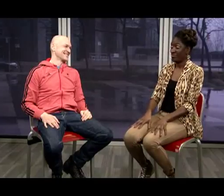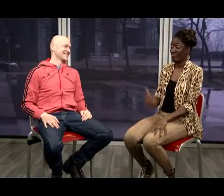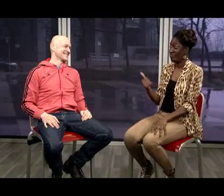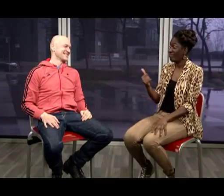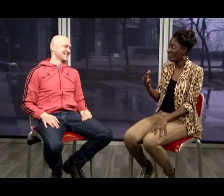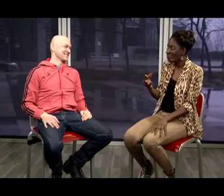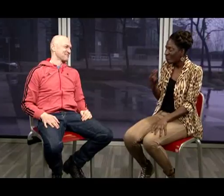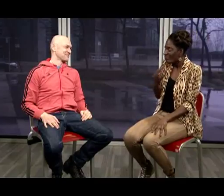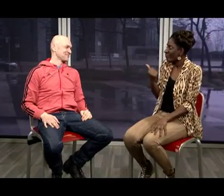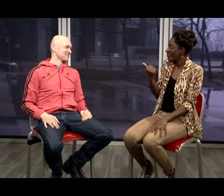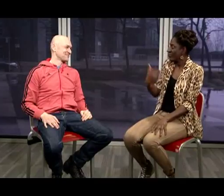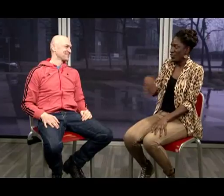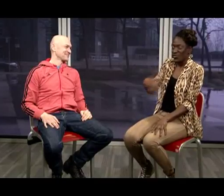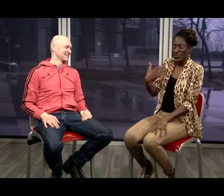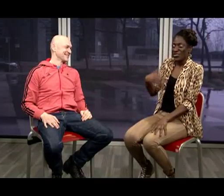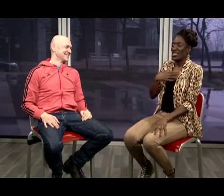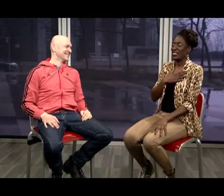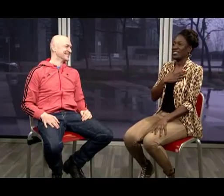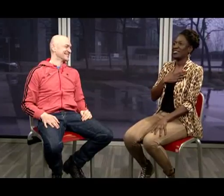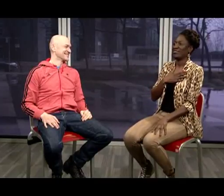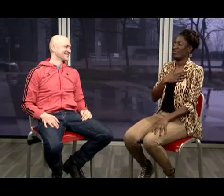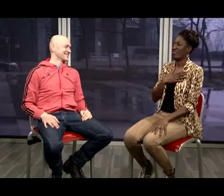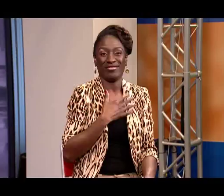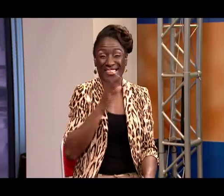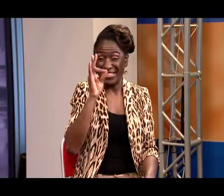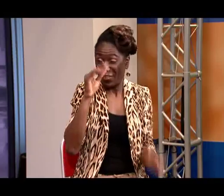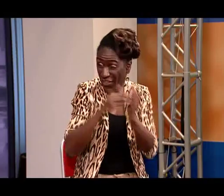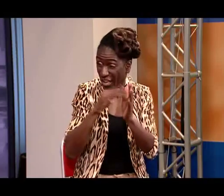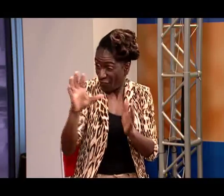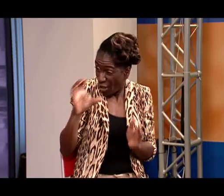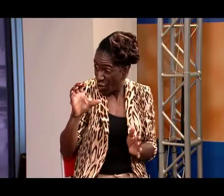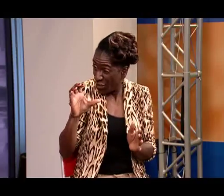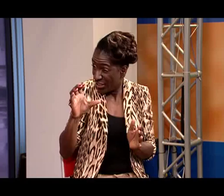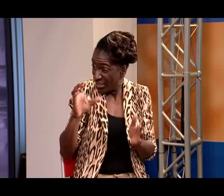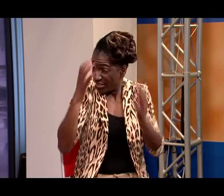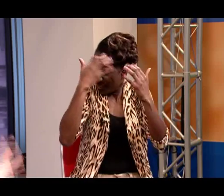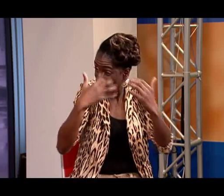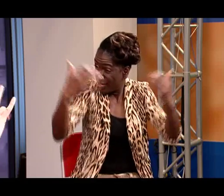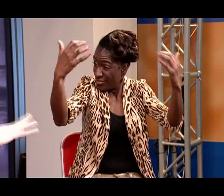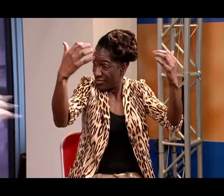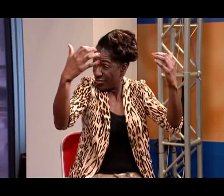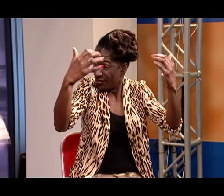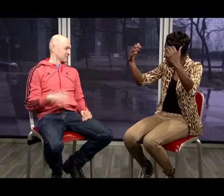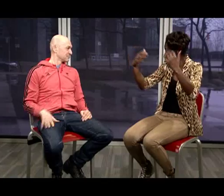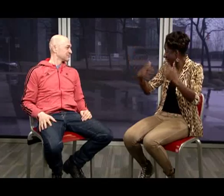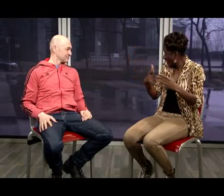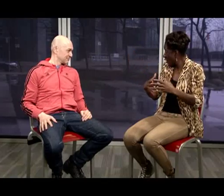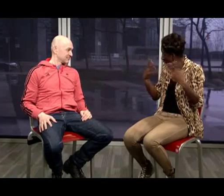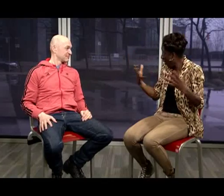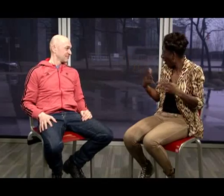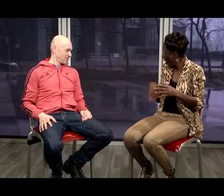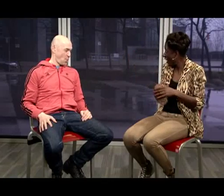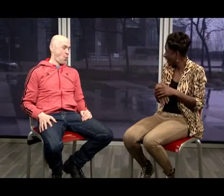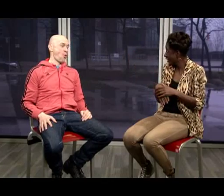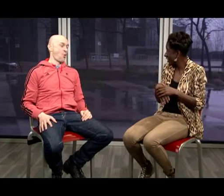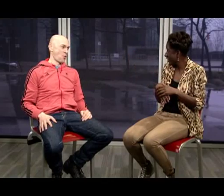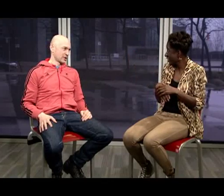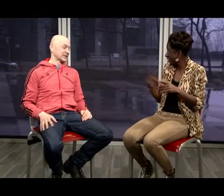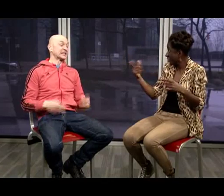wow that is staggering and the skill that you have 7,500 people in an audience watching you that is a